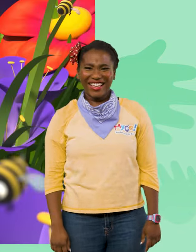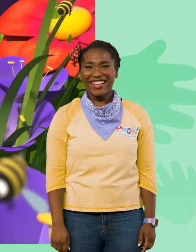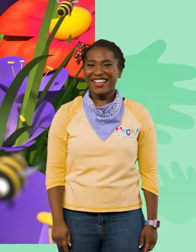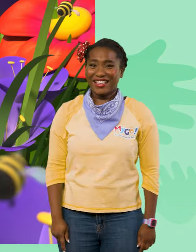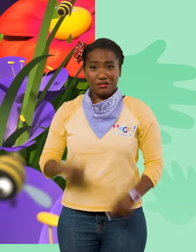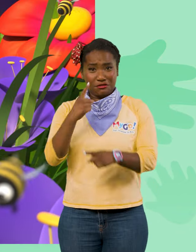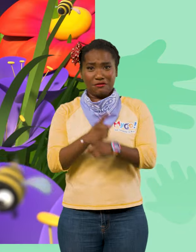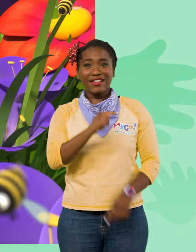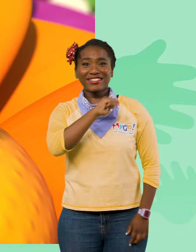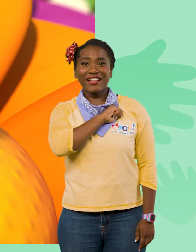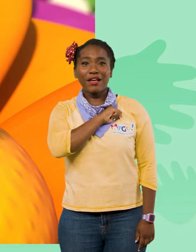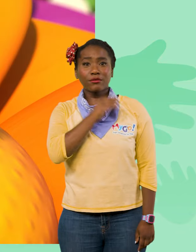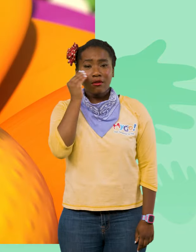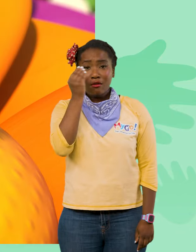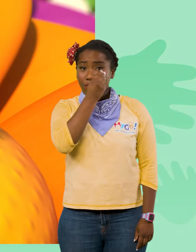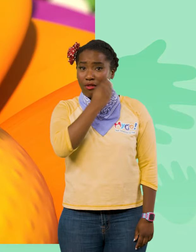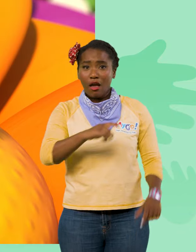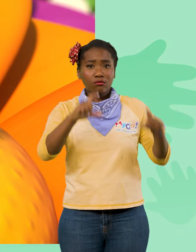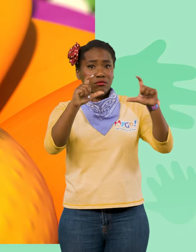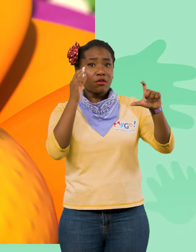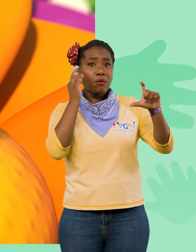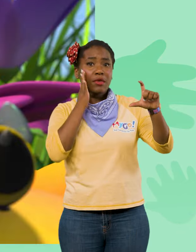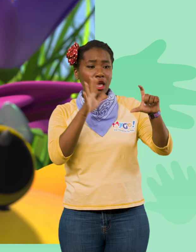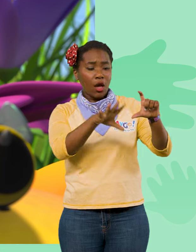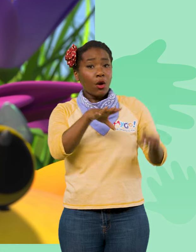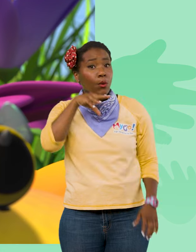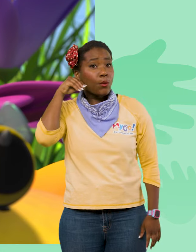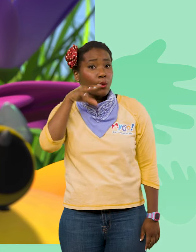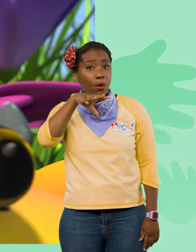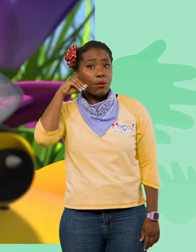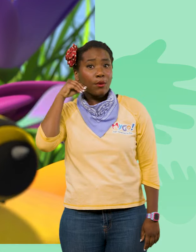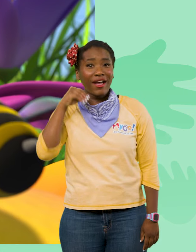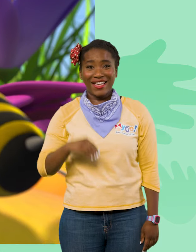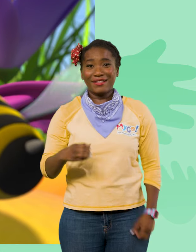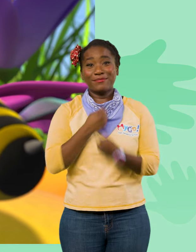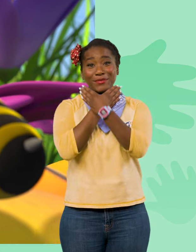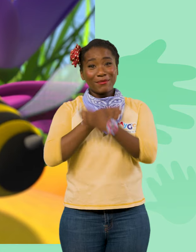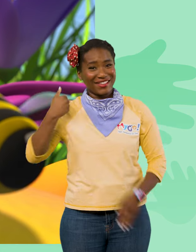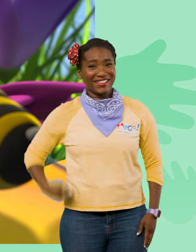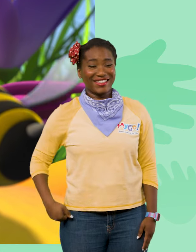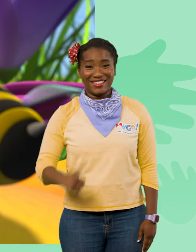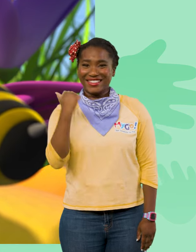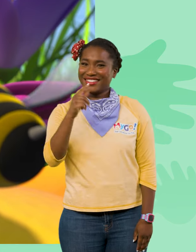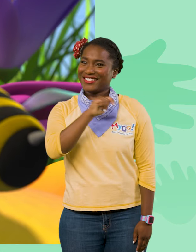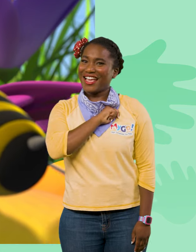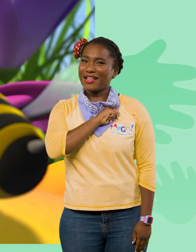You're right, Tabs. The bee's tongue is in the flower. Hey, it's me, Blippi. This is Tabs. I was